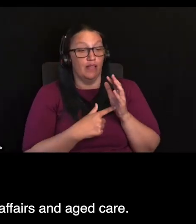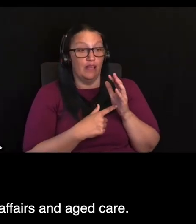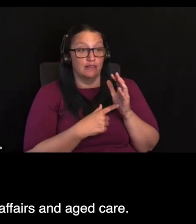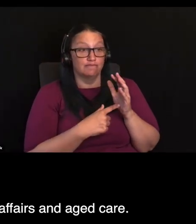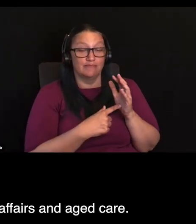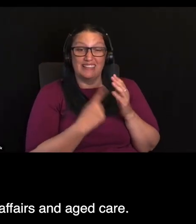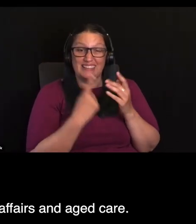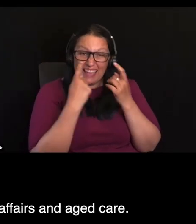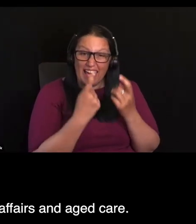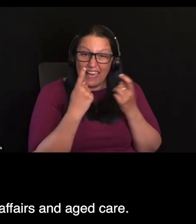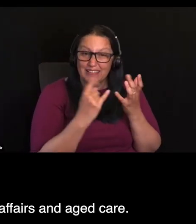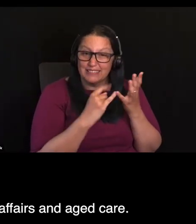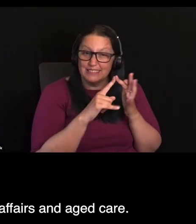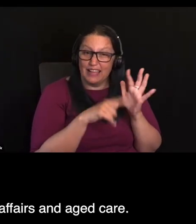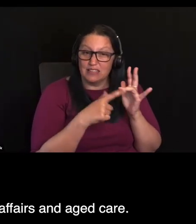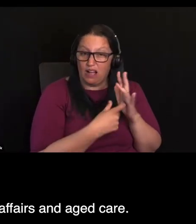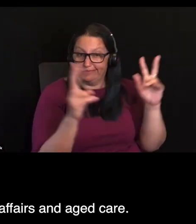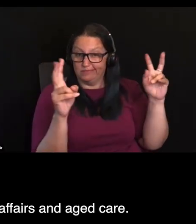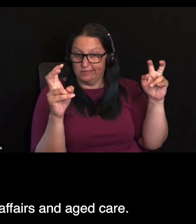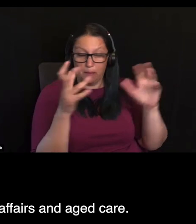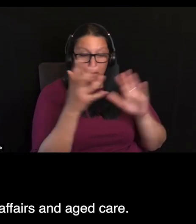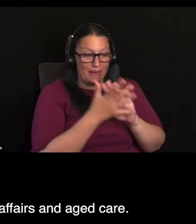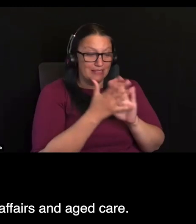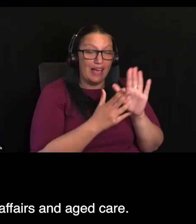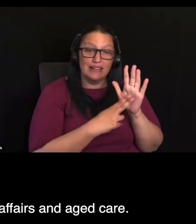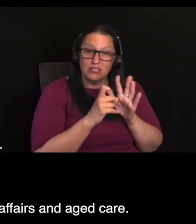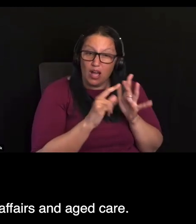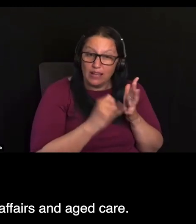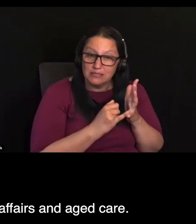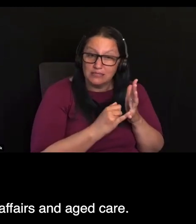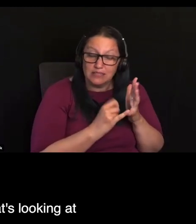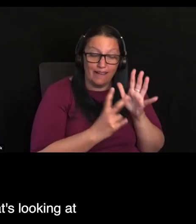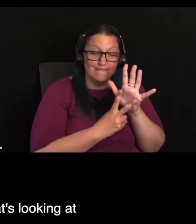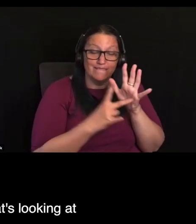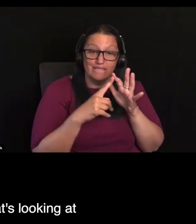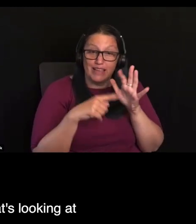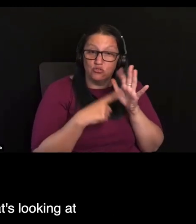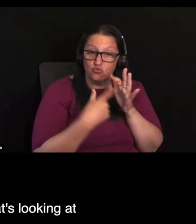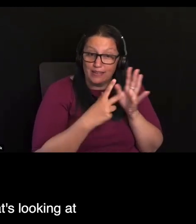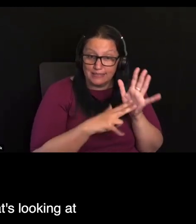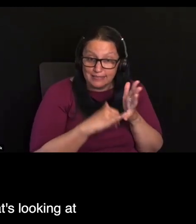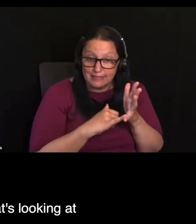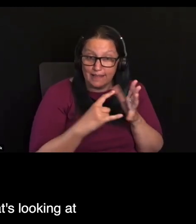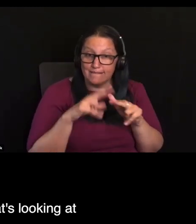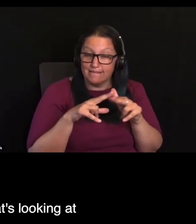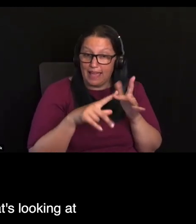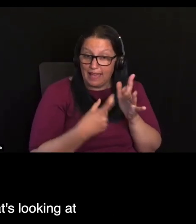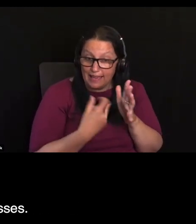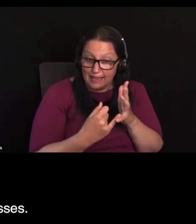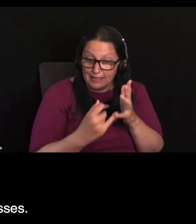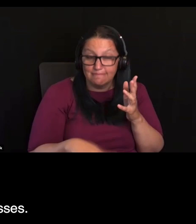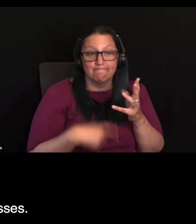the care sector being NDIS, Veterans Affairs and aged care. So there is a body of work that's looking at